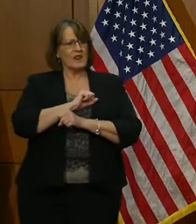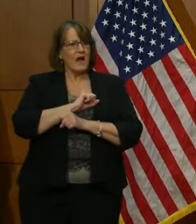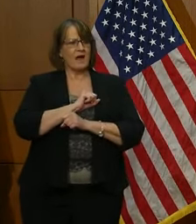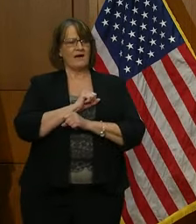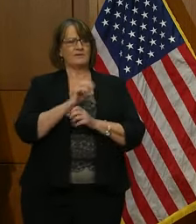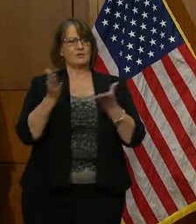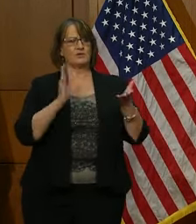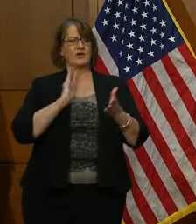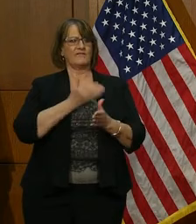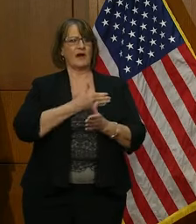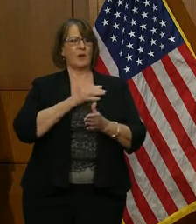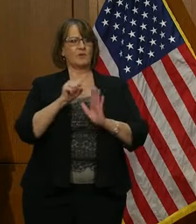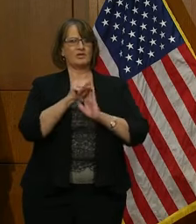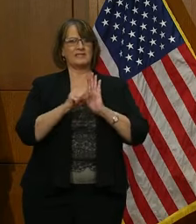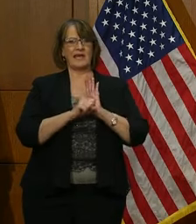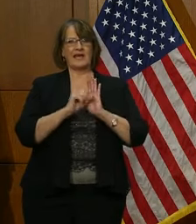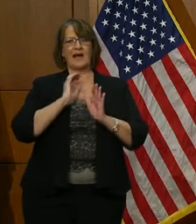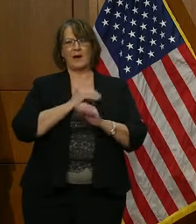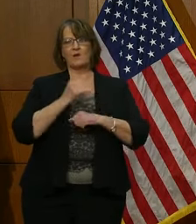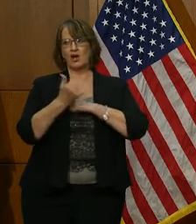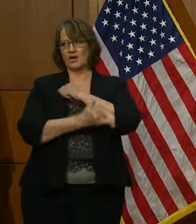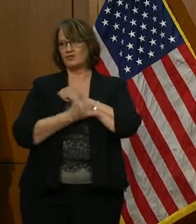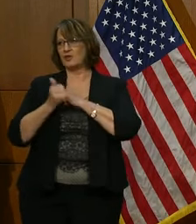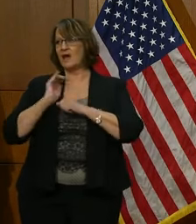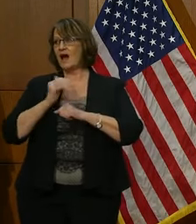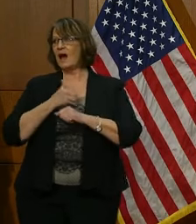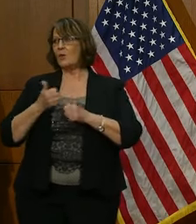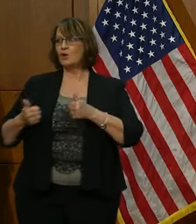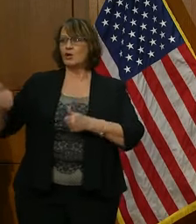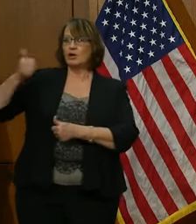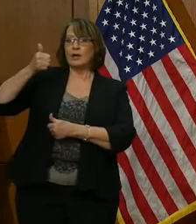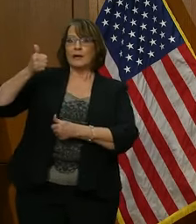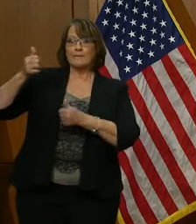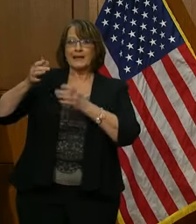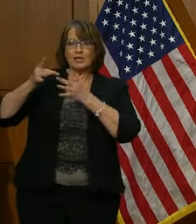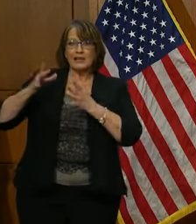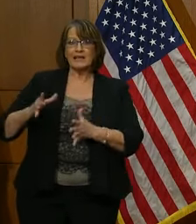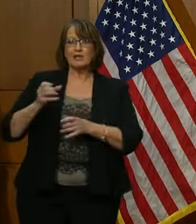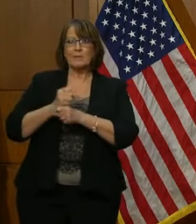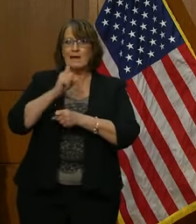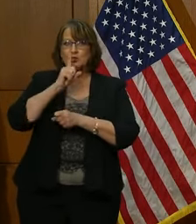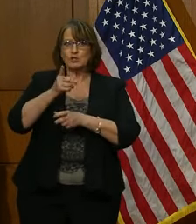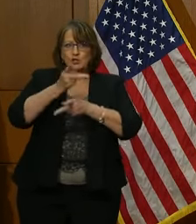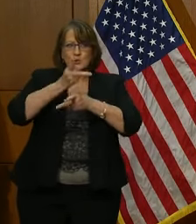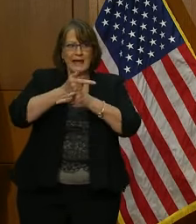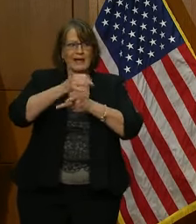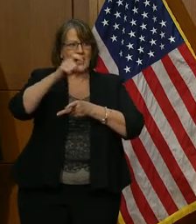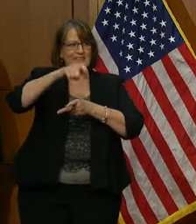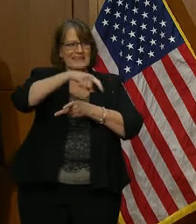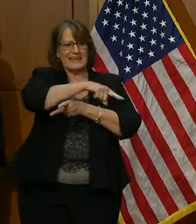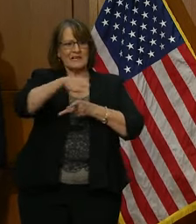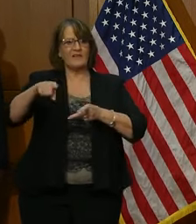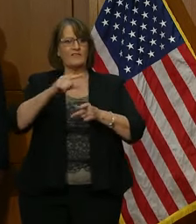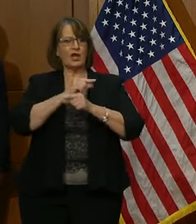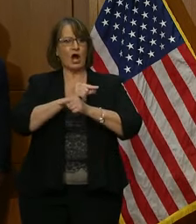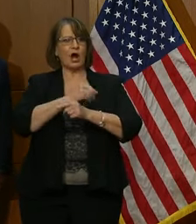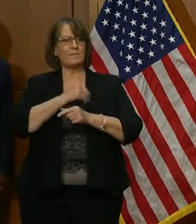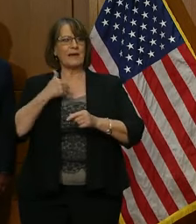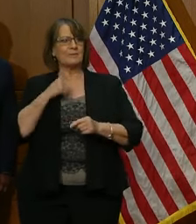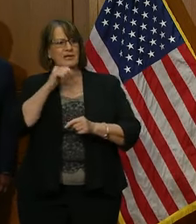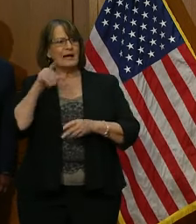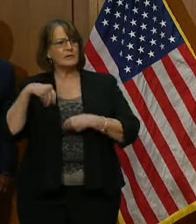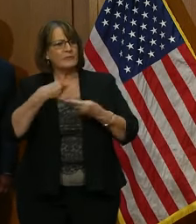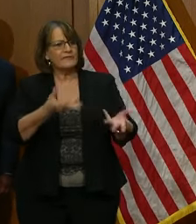our commanders and our leaders do everything they can to make sure that they take care of the needs of our Guard members, not just